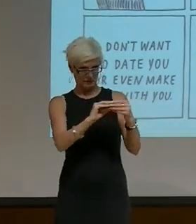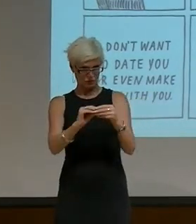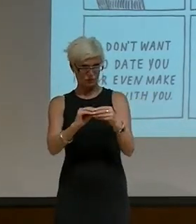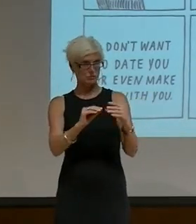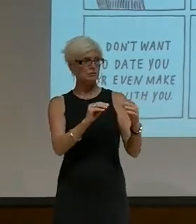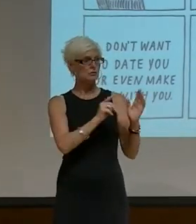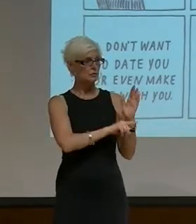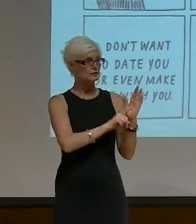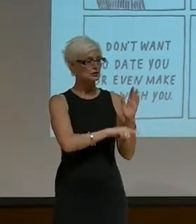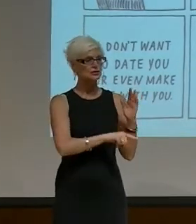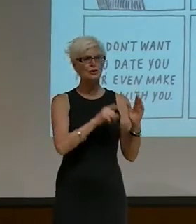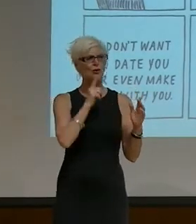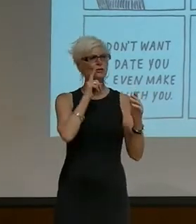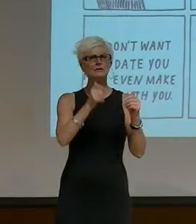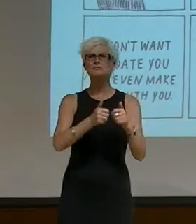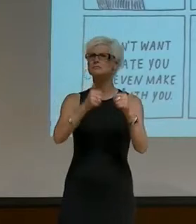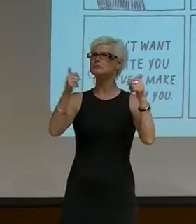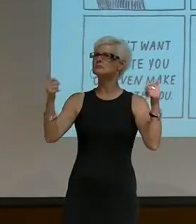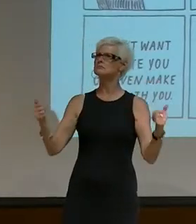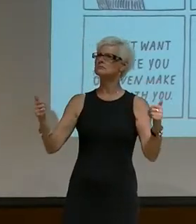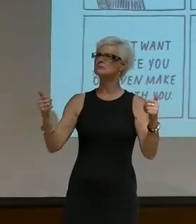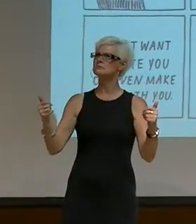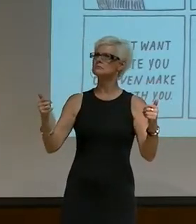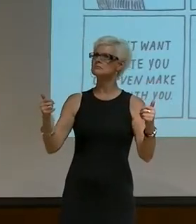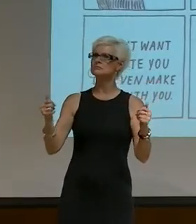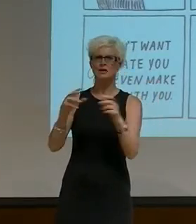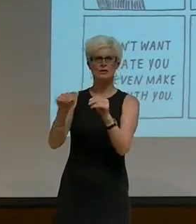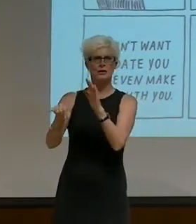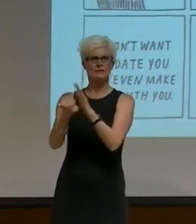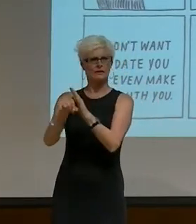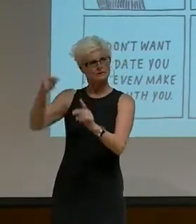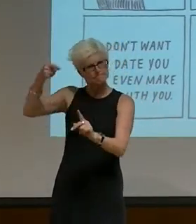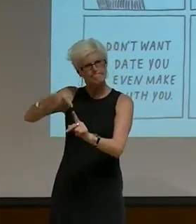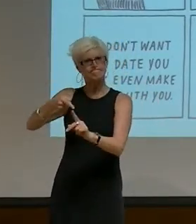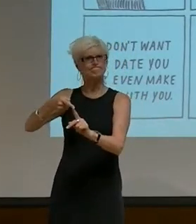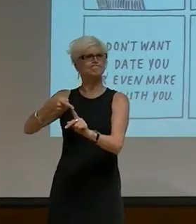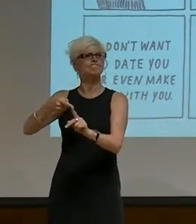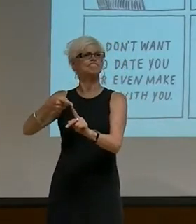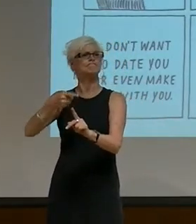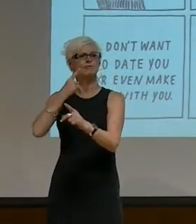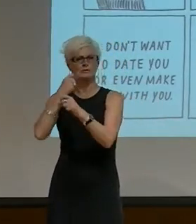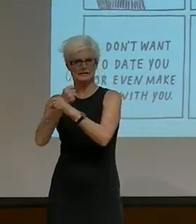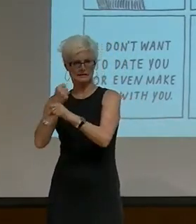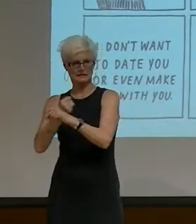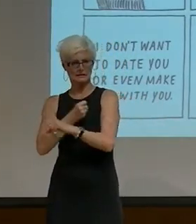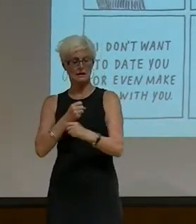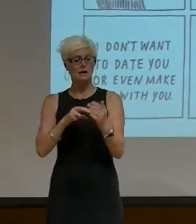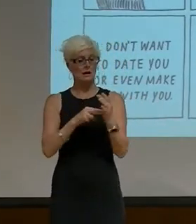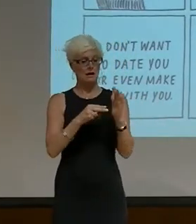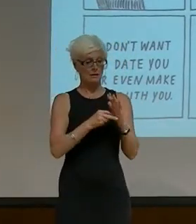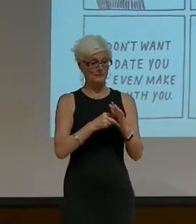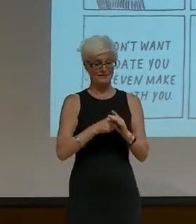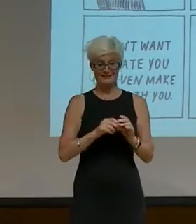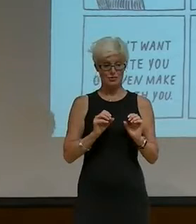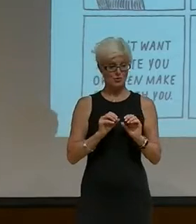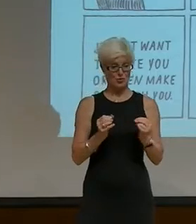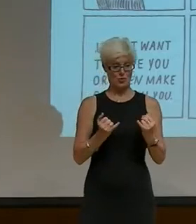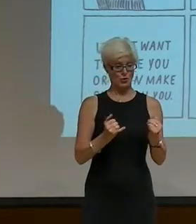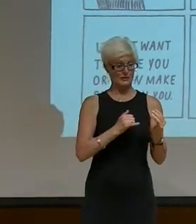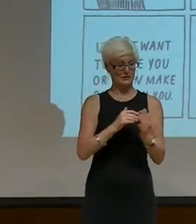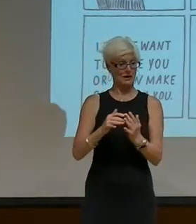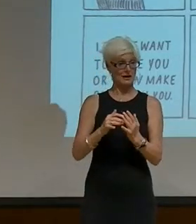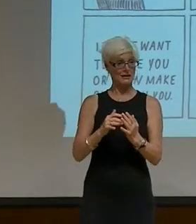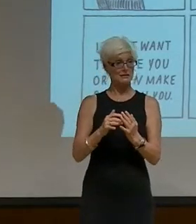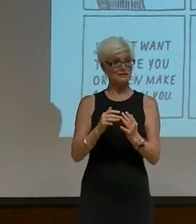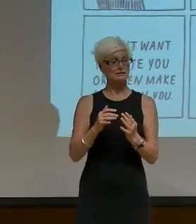asexuality outside of asexual identification per se. That is, none of the existing studies consider